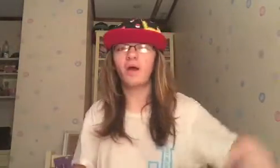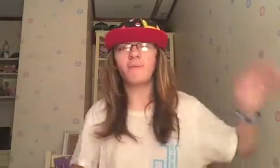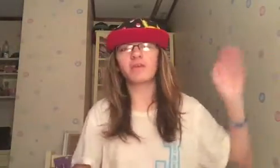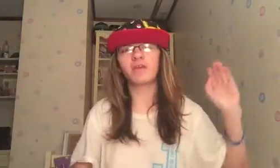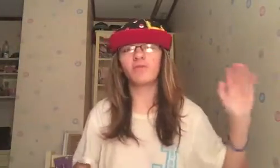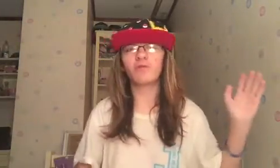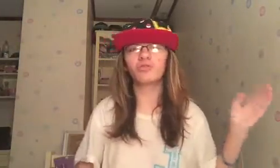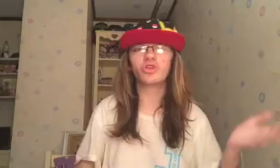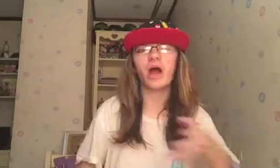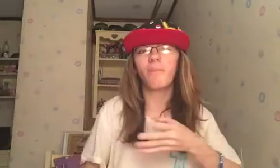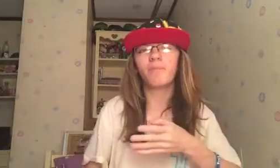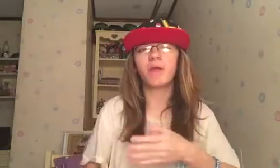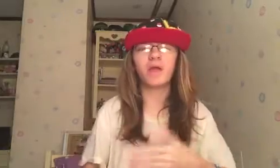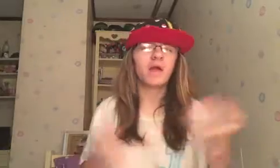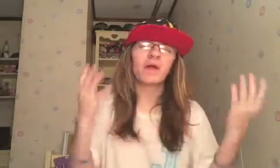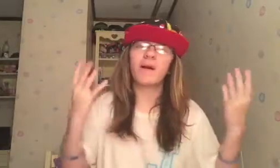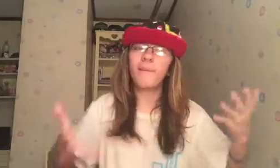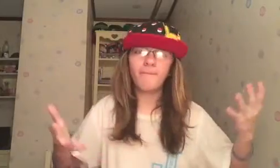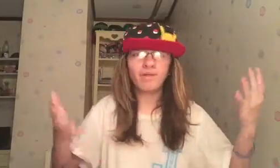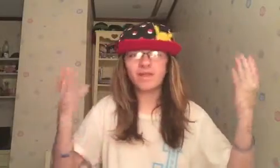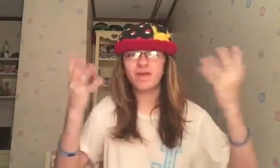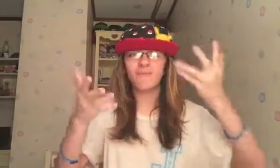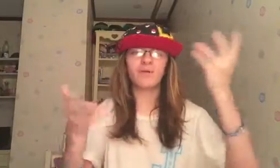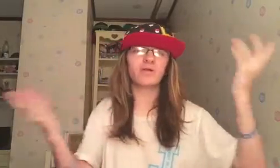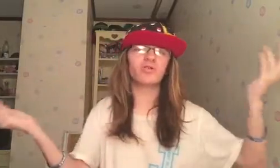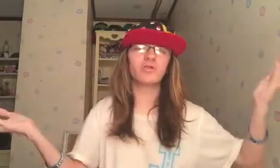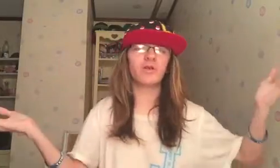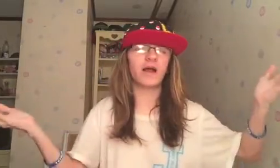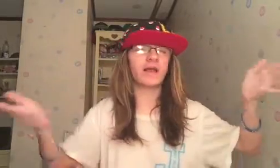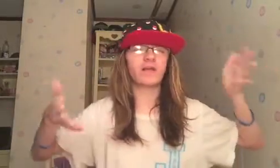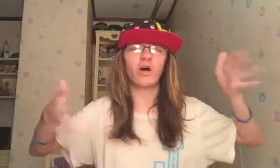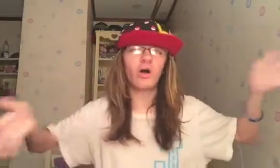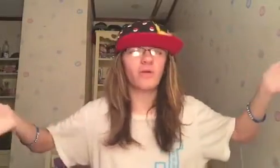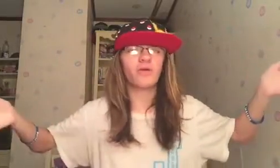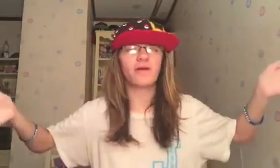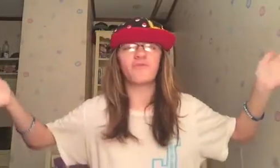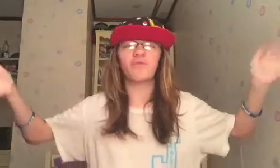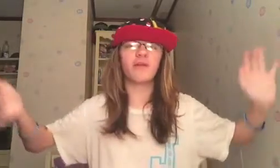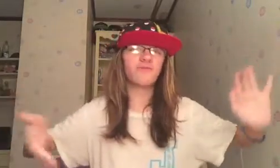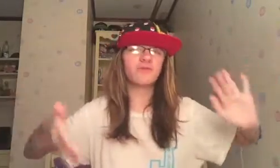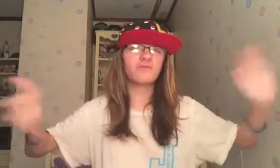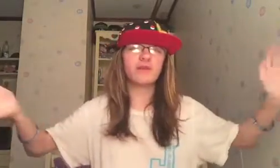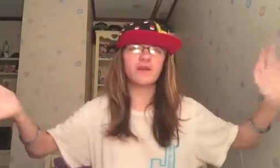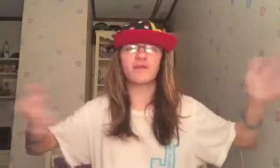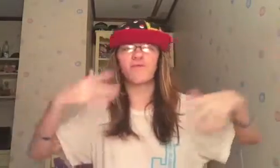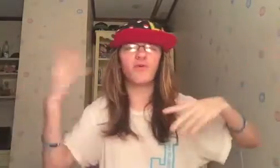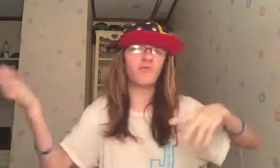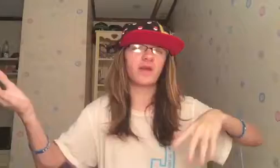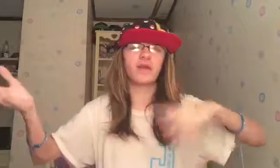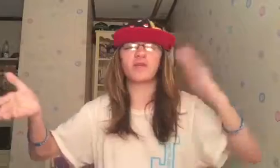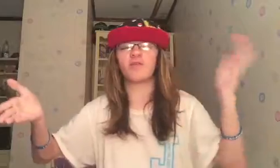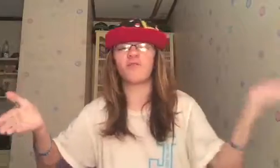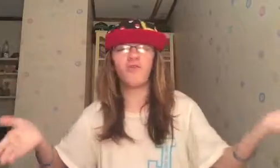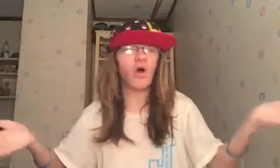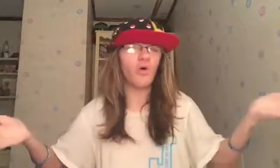Messing around shopping. Come up and take a picture. I can autograph whatever you need. A phone case. Your phone.